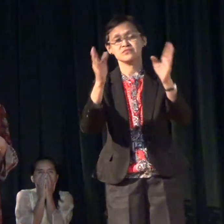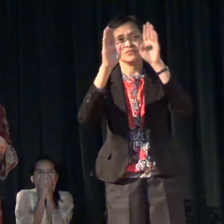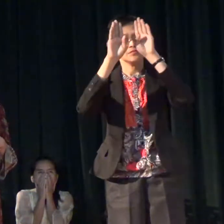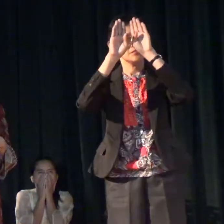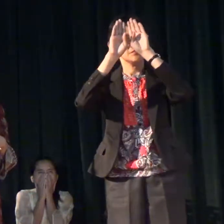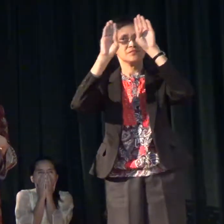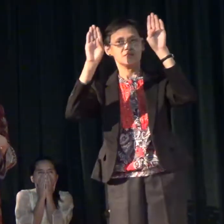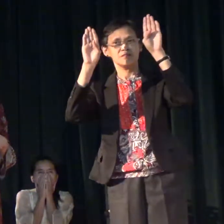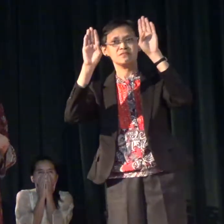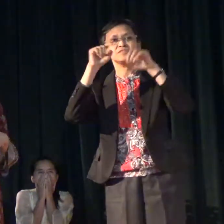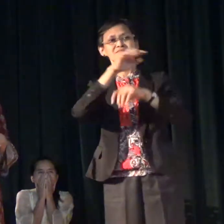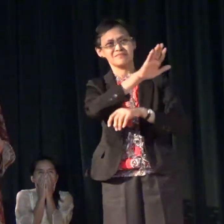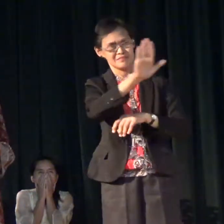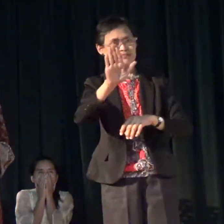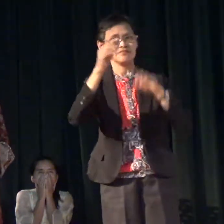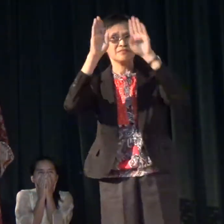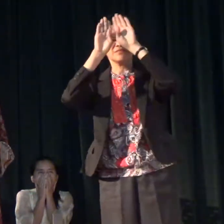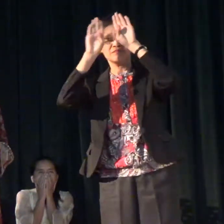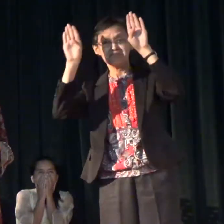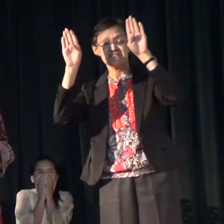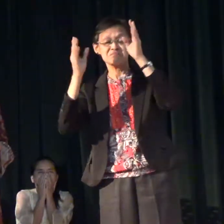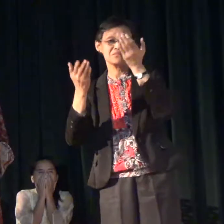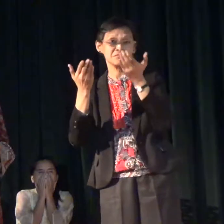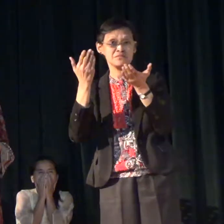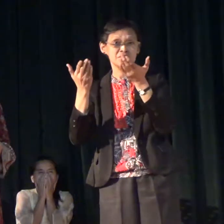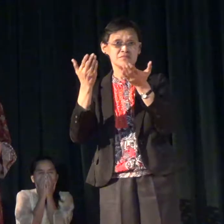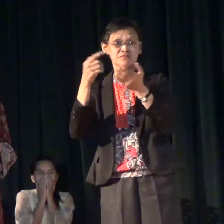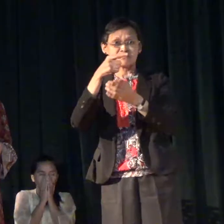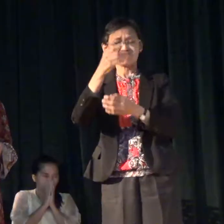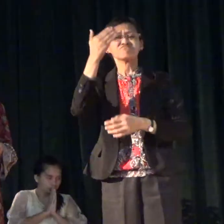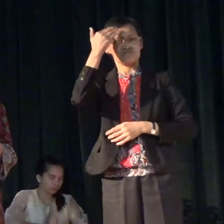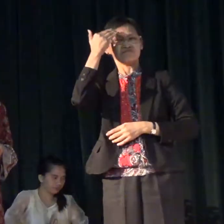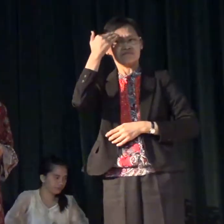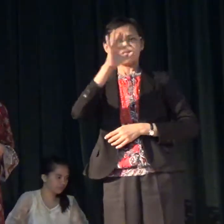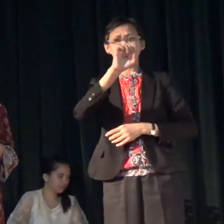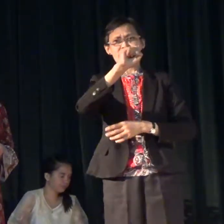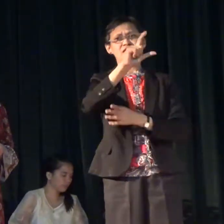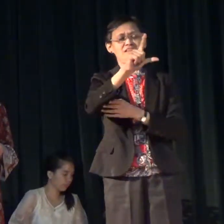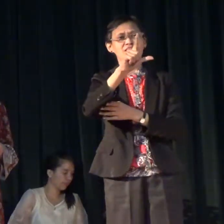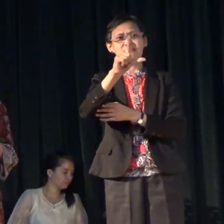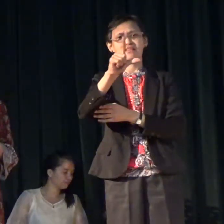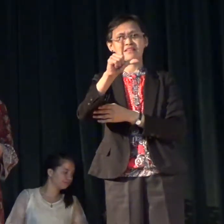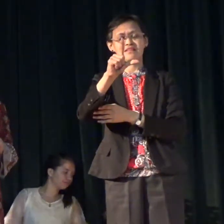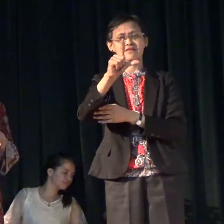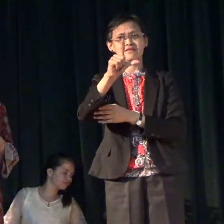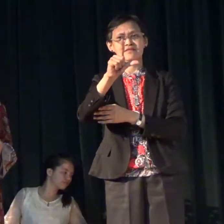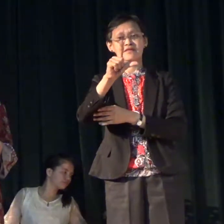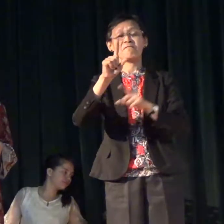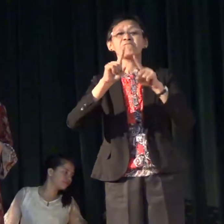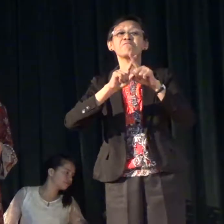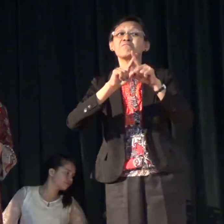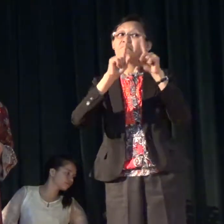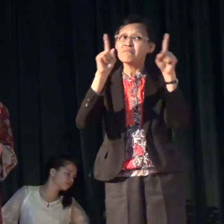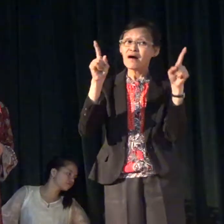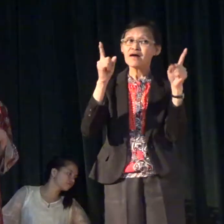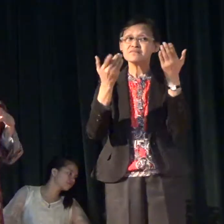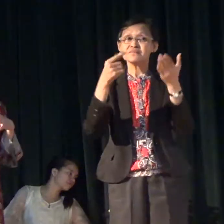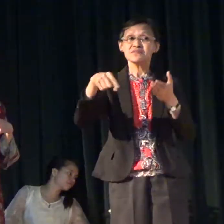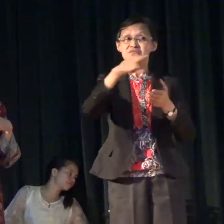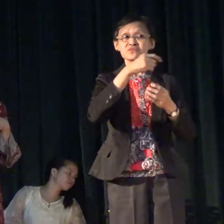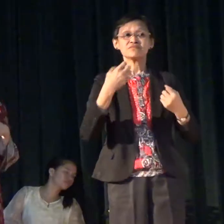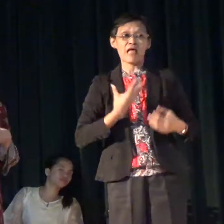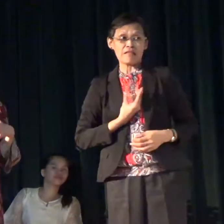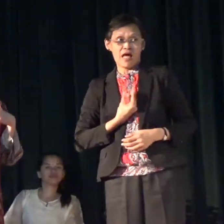mind for all you know you already know FSL kaya lang nakatakaw na